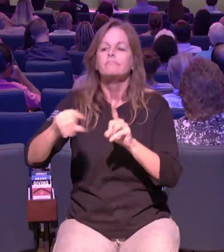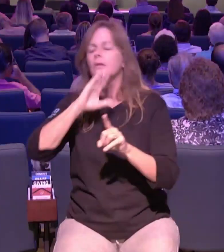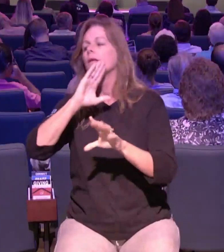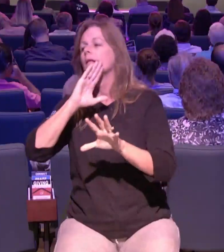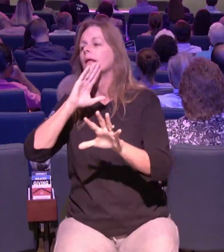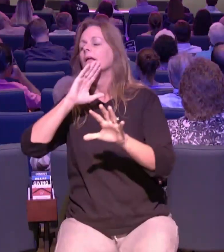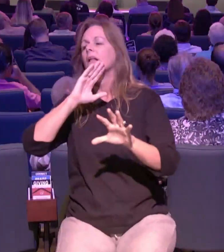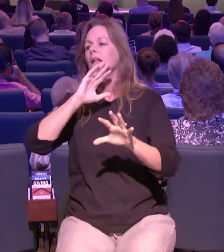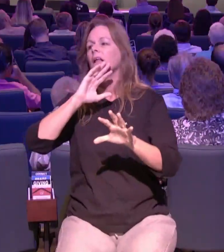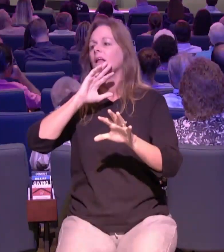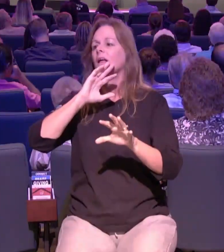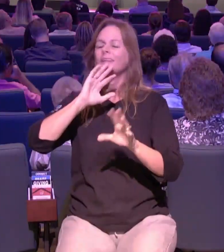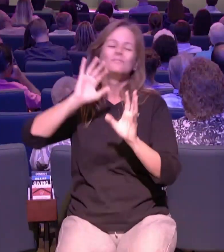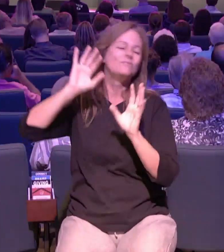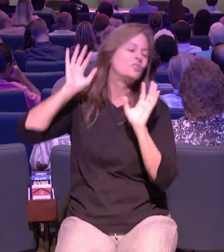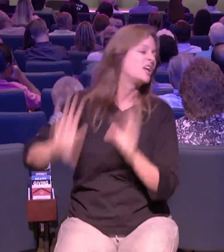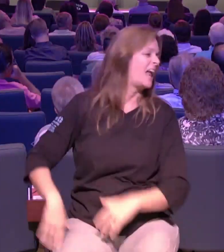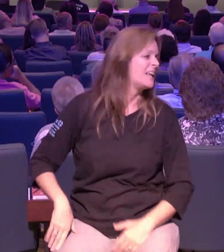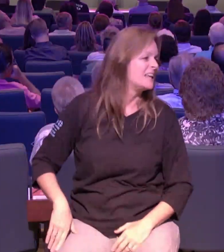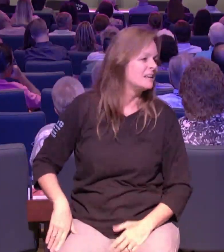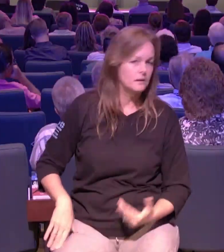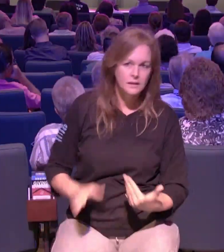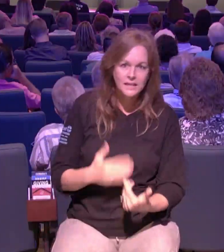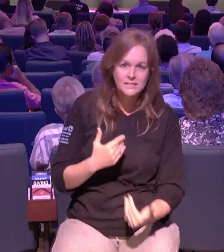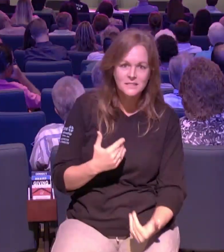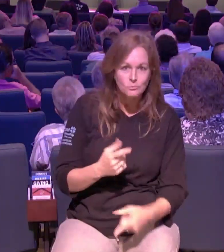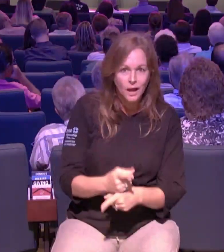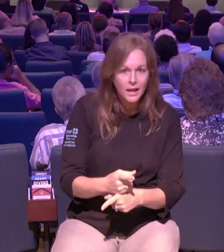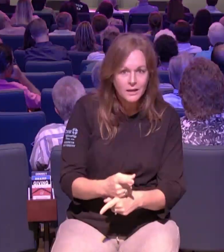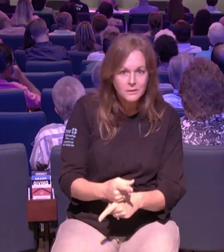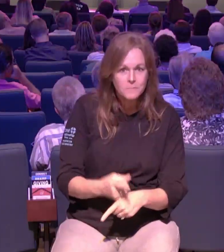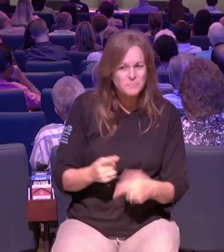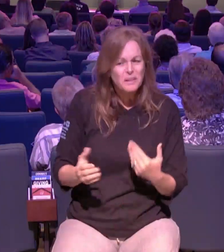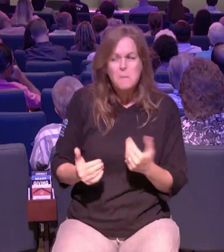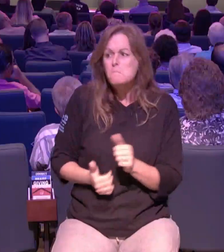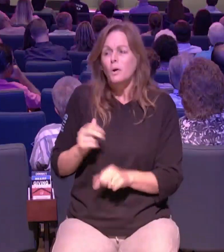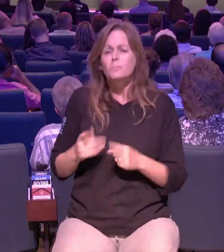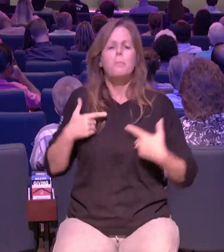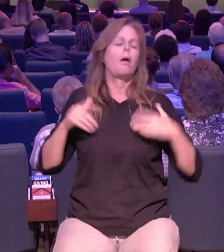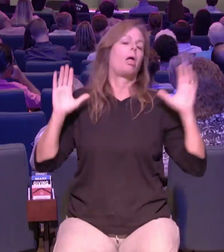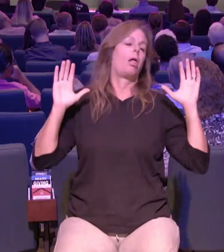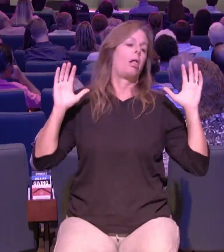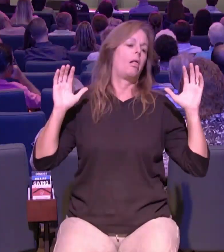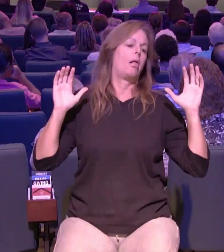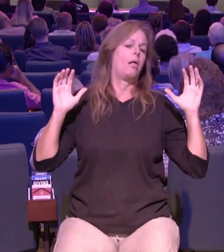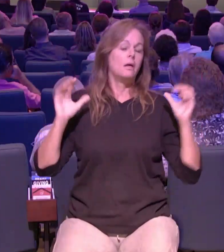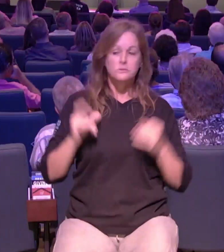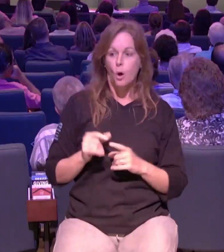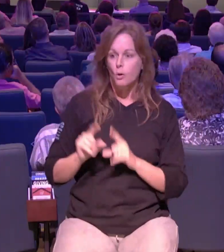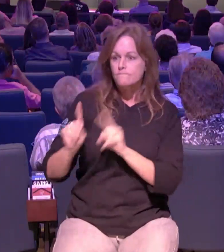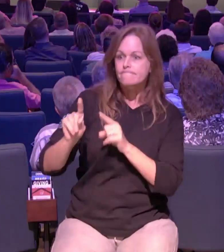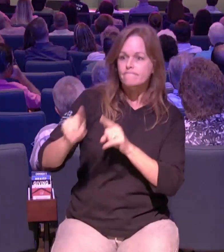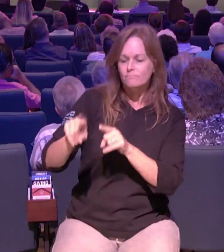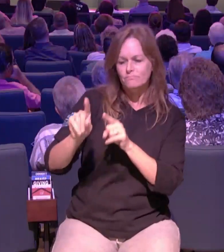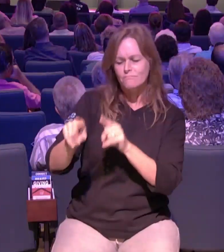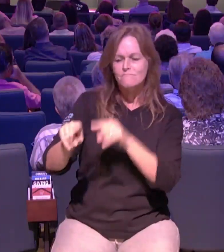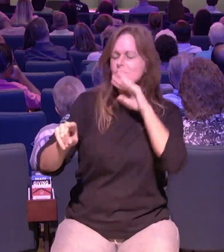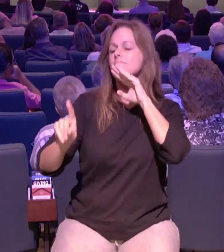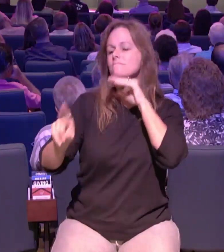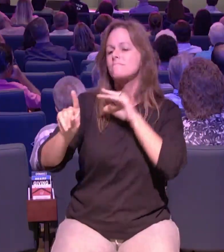people it gets messy because people are messy people got problems people got attitude you